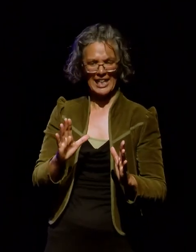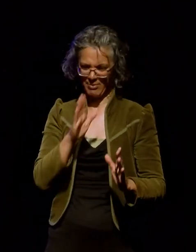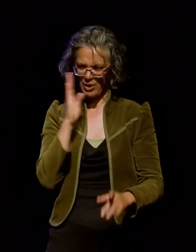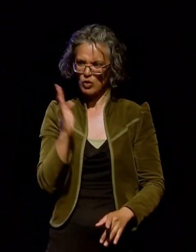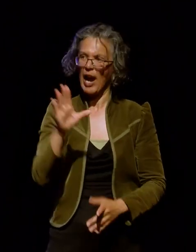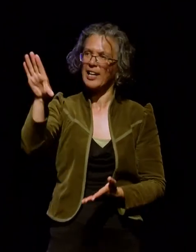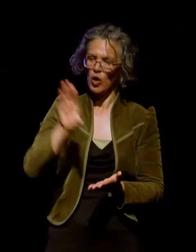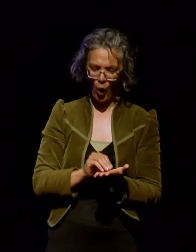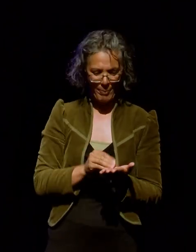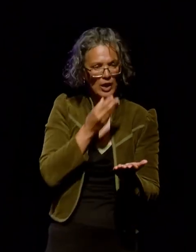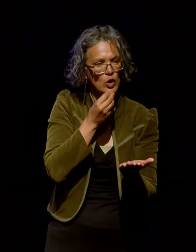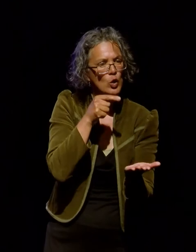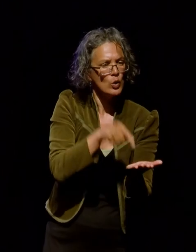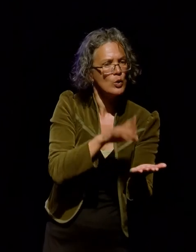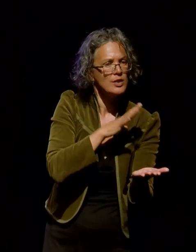is.